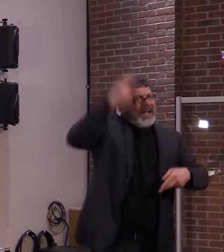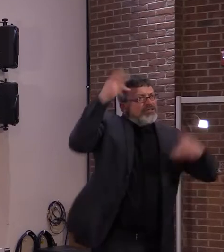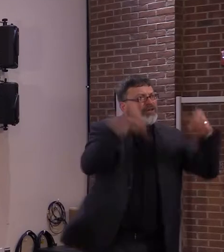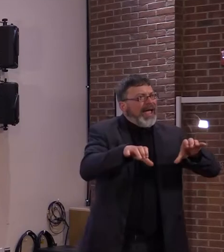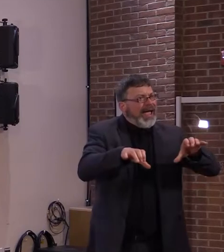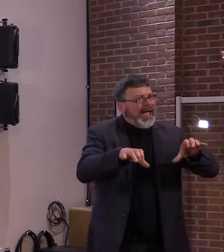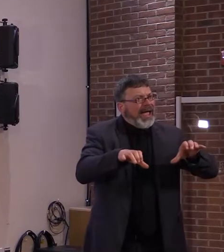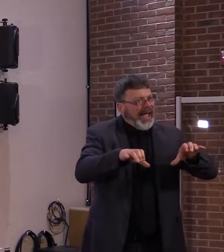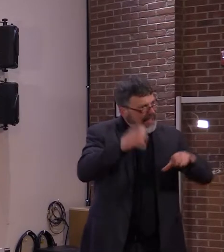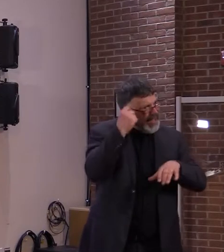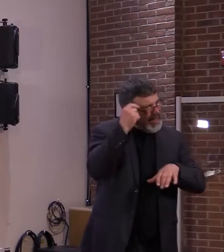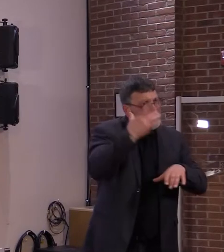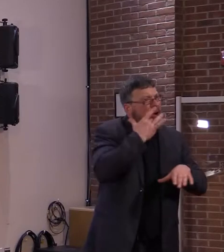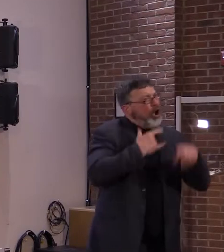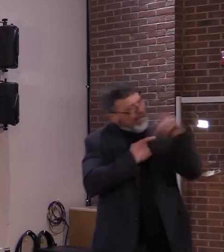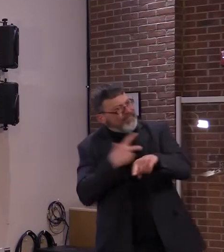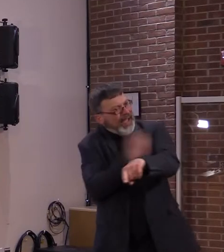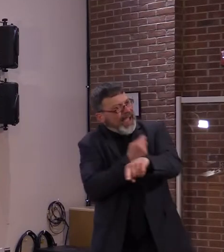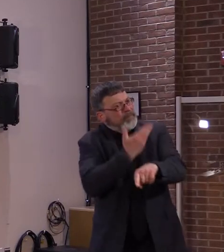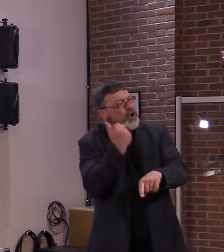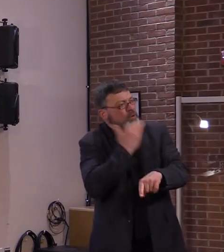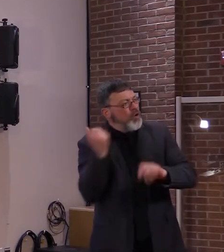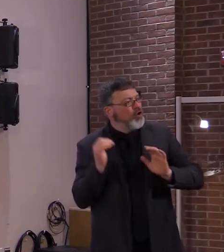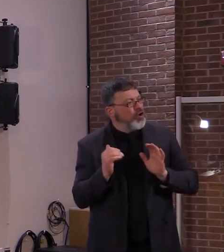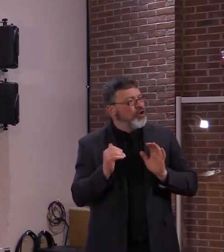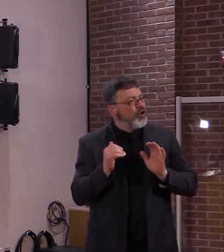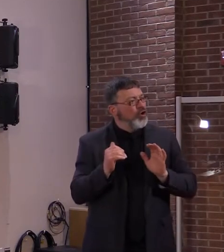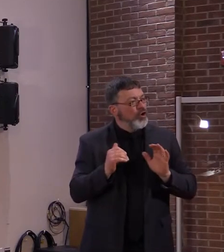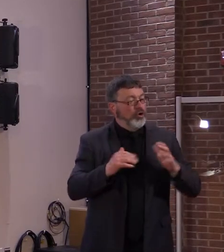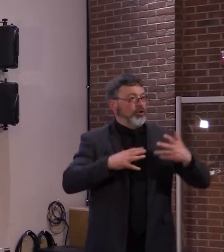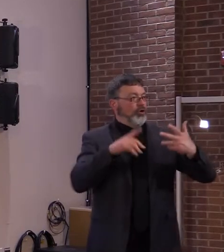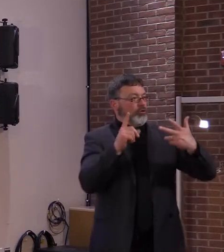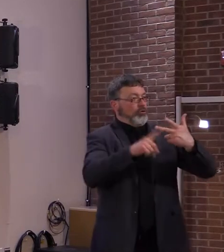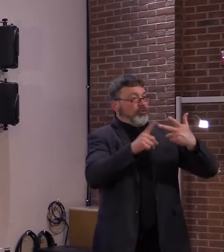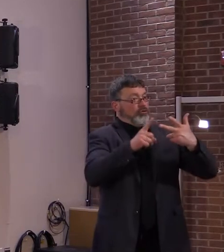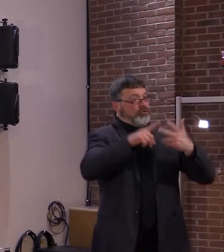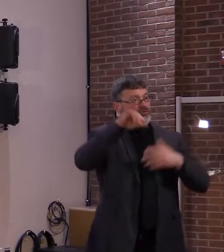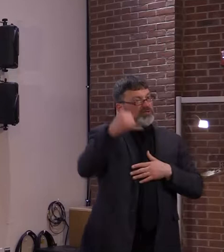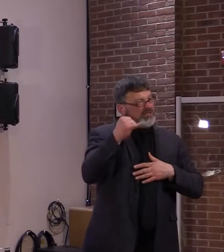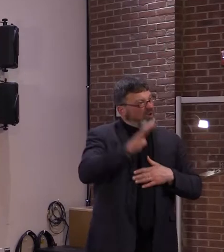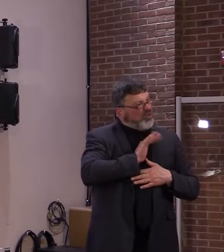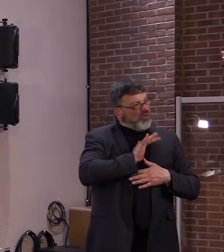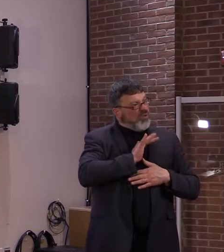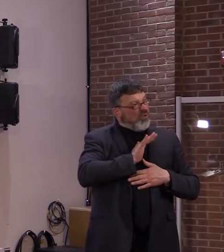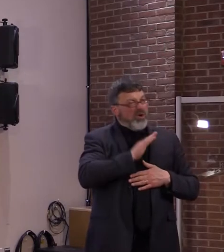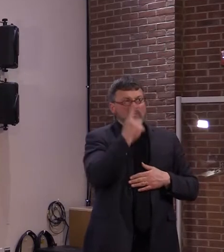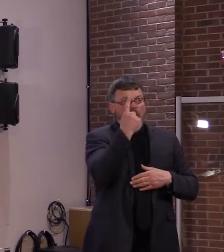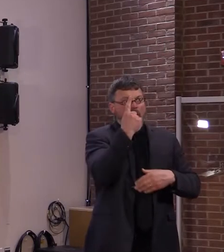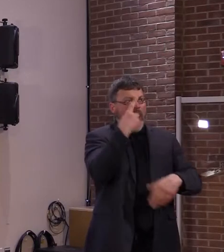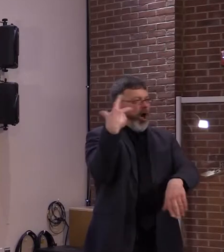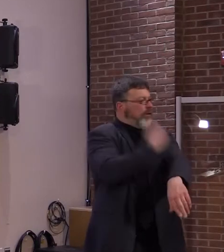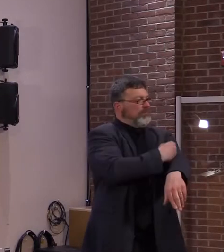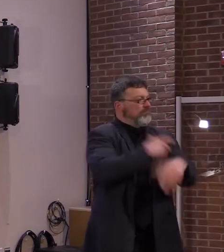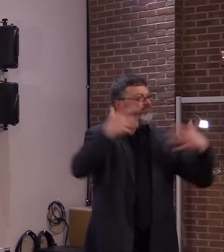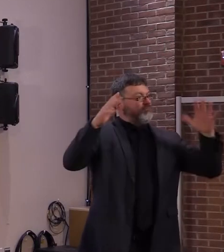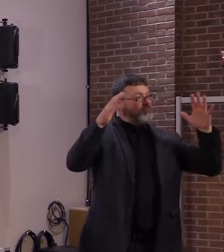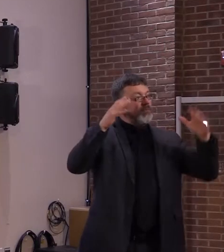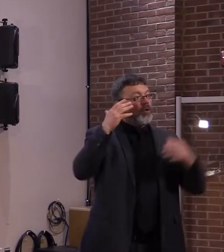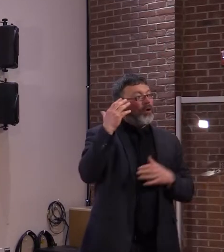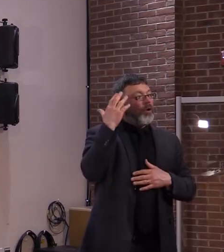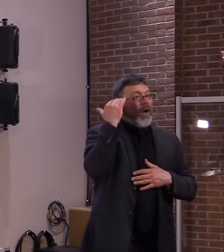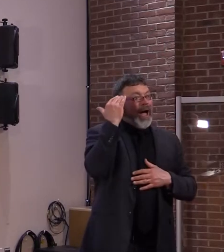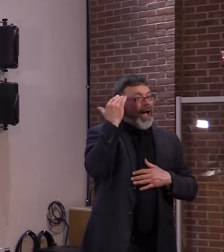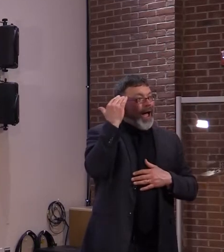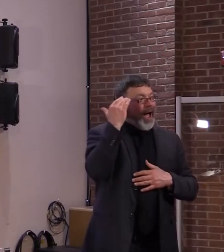virus to certain populations where access may be more difficult, and that it remains an attractive option to people